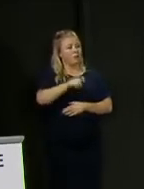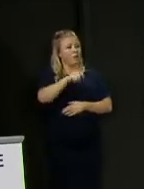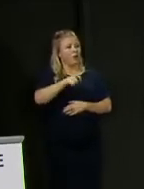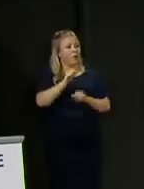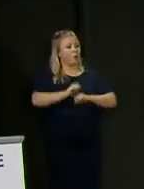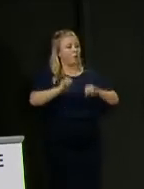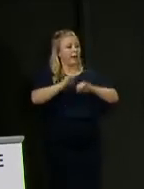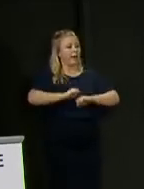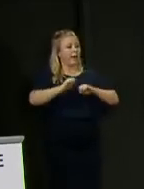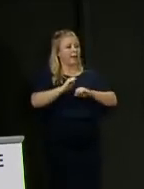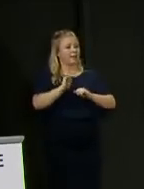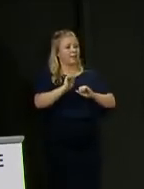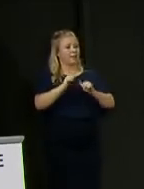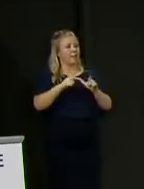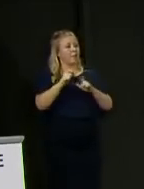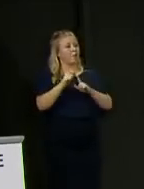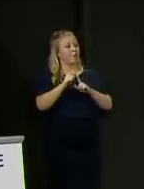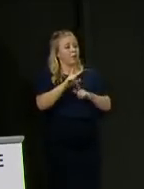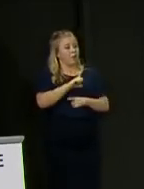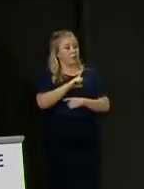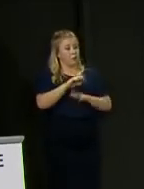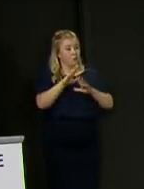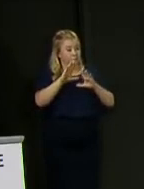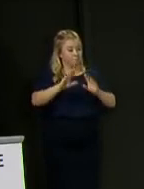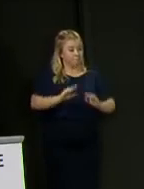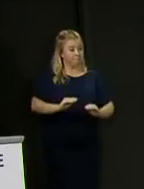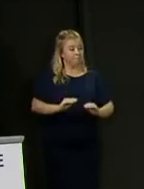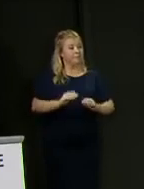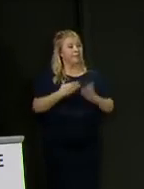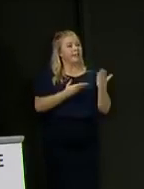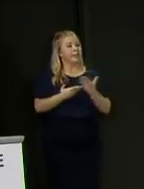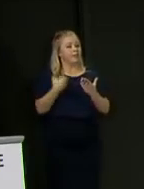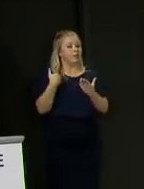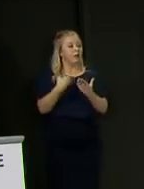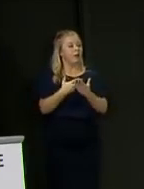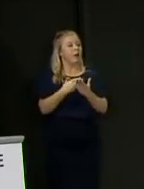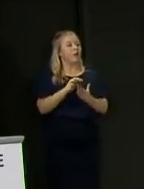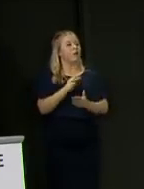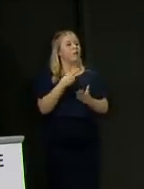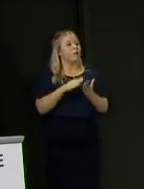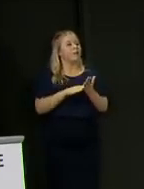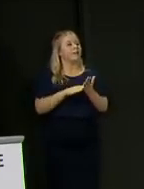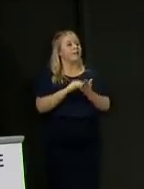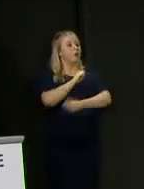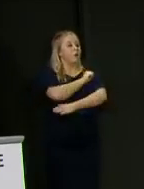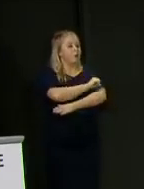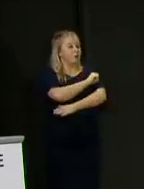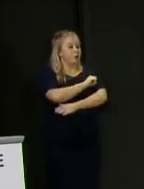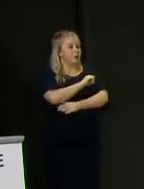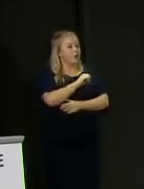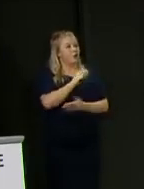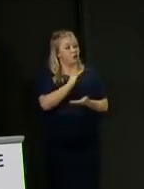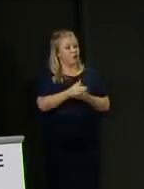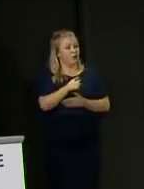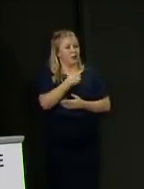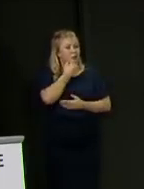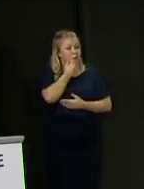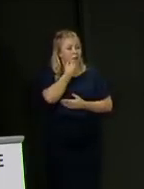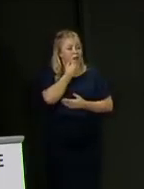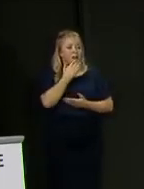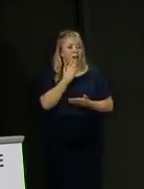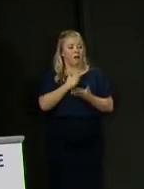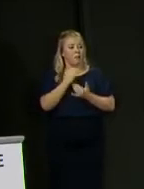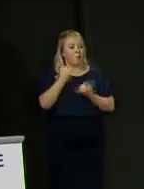With the mothballing of these services over the past three months, these figures will have undoubtedly worsened. So what steps